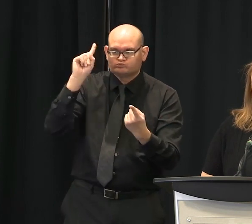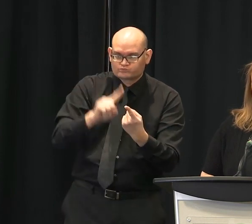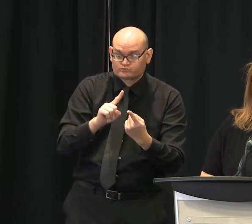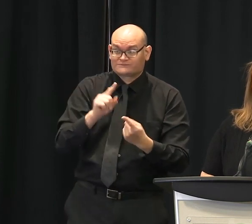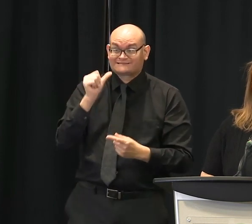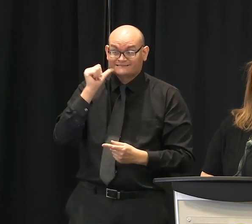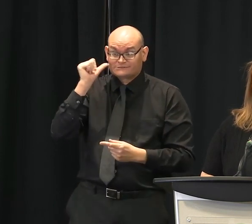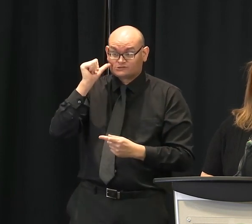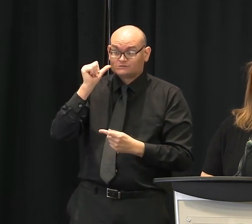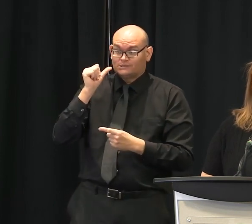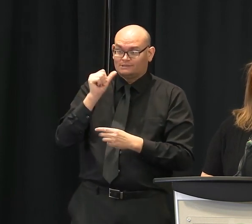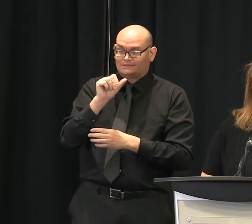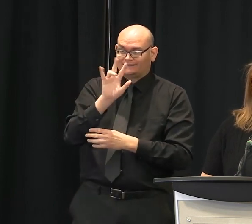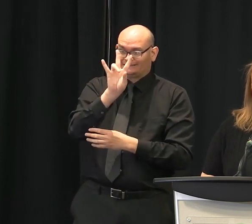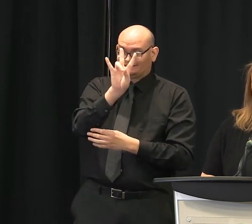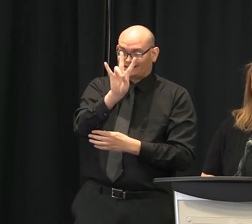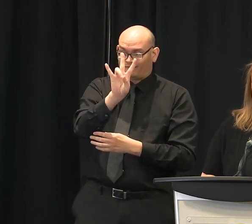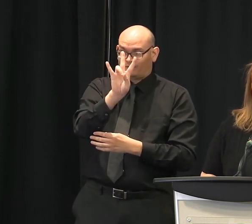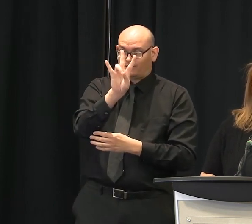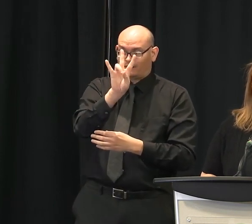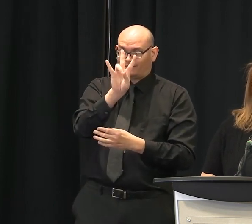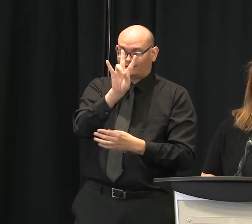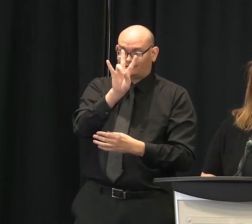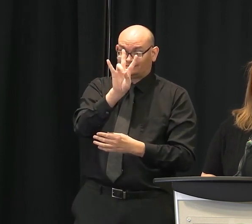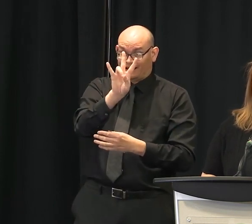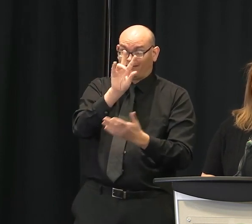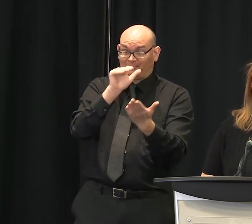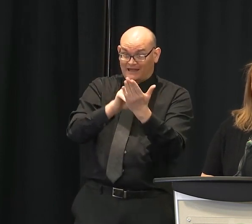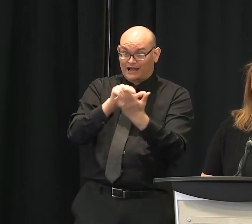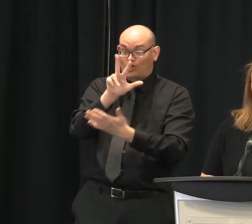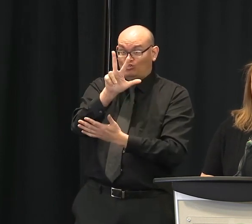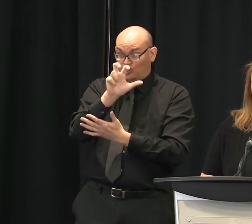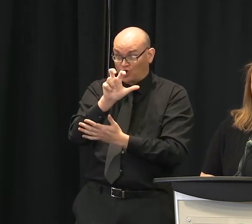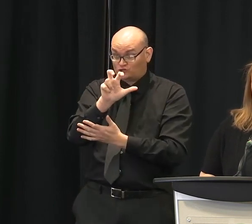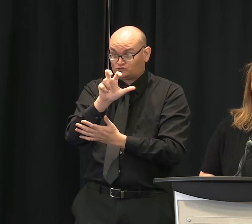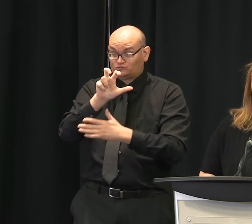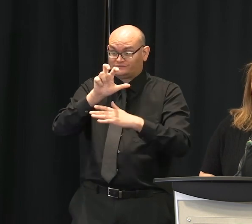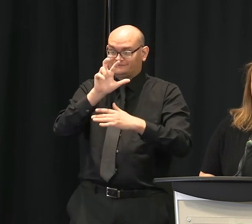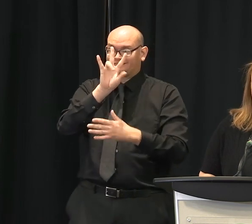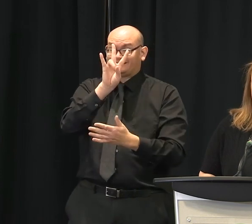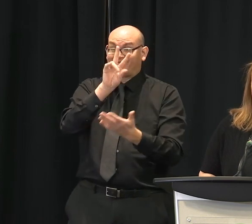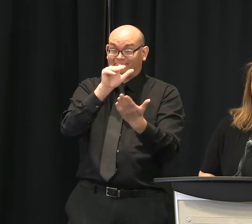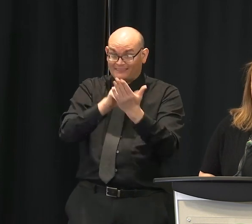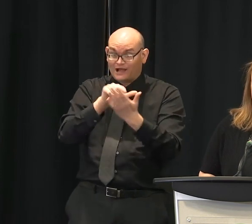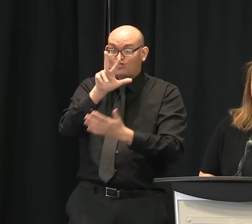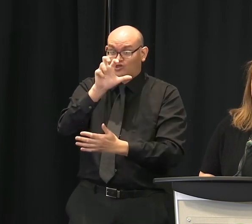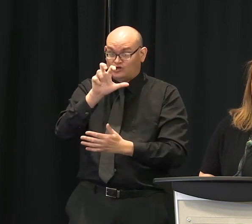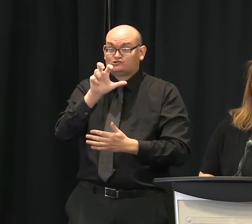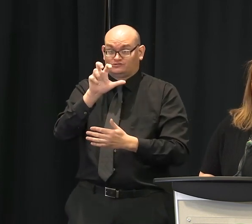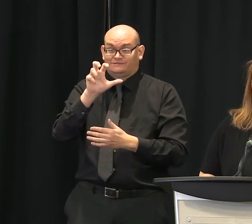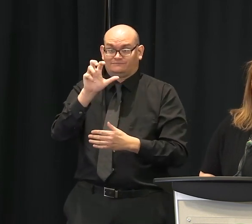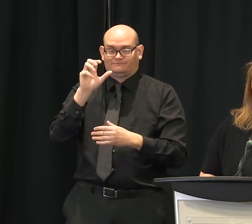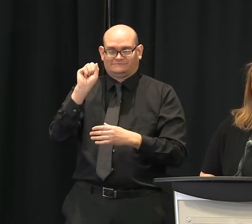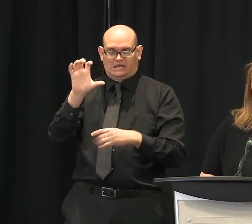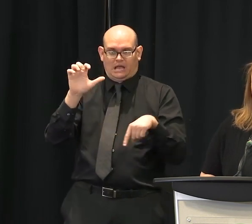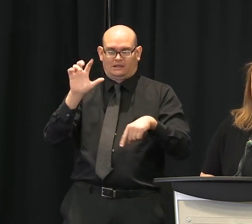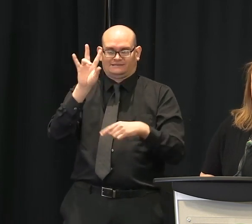,442 tests have been performed in South Carolina. And of those tests, 7